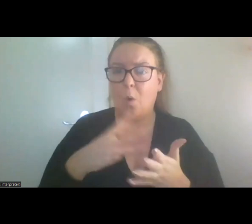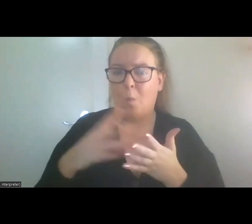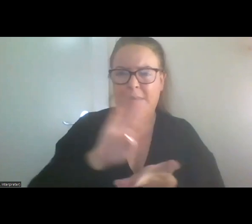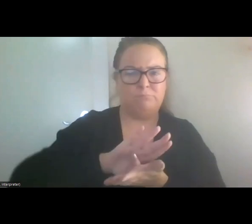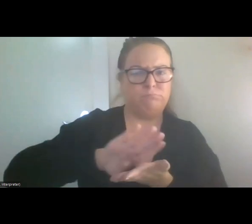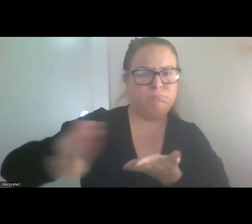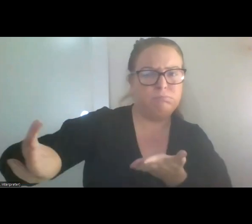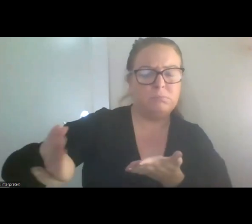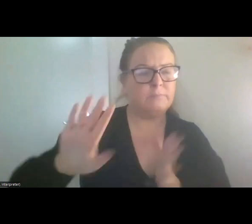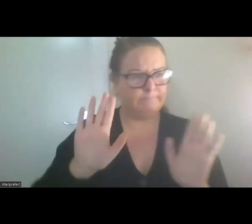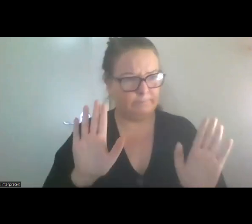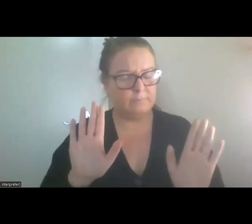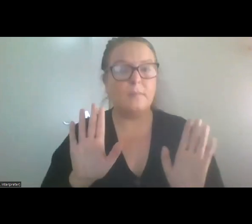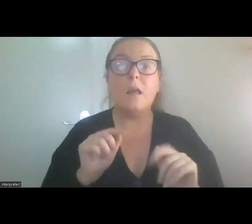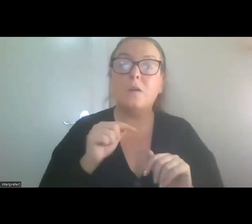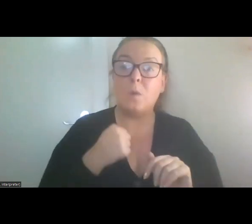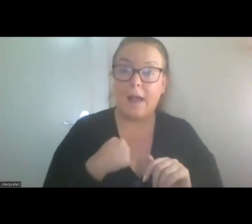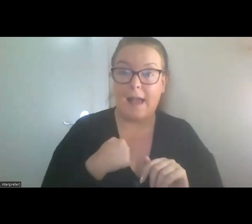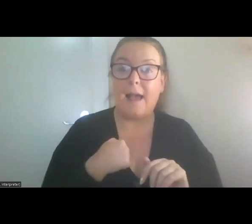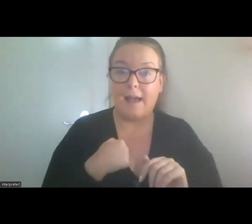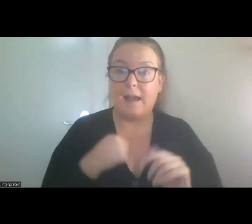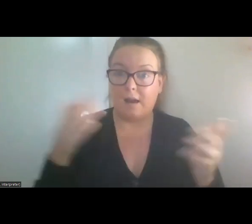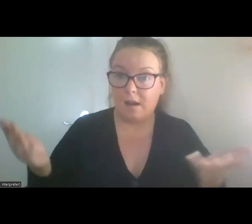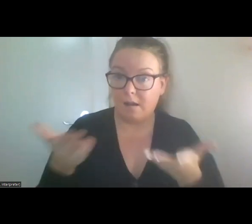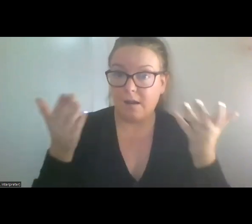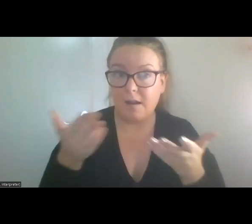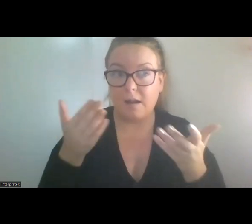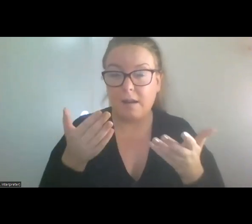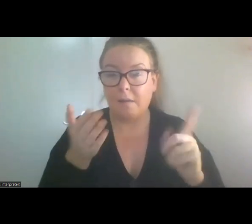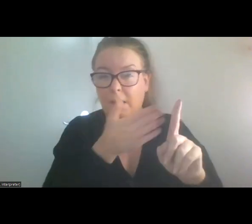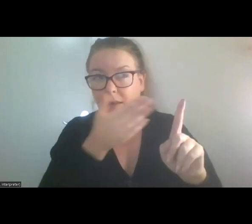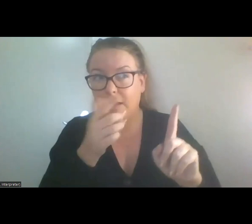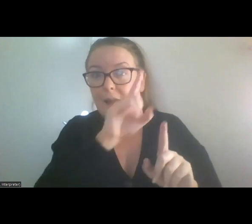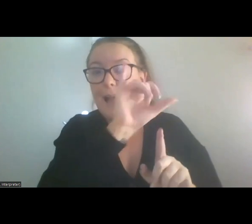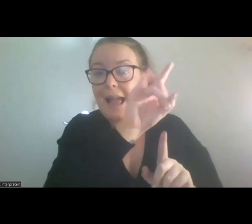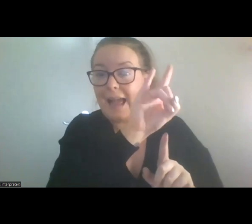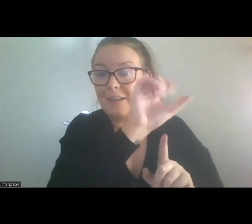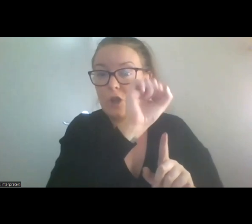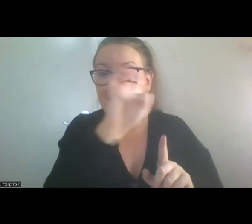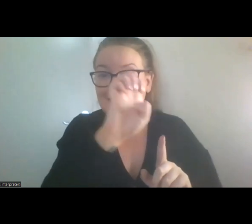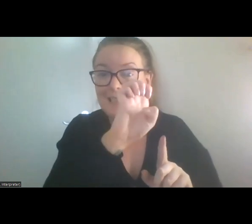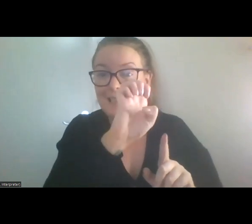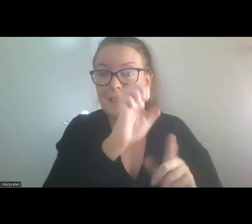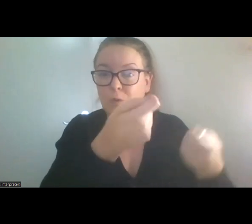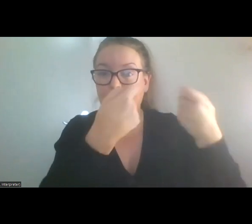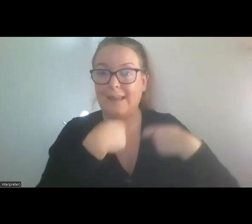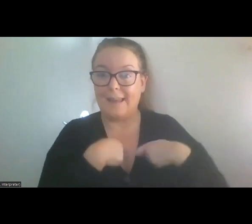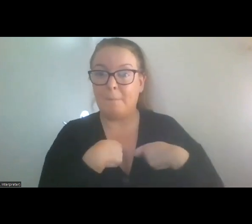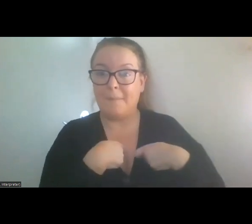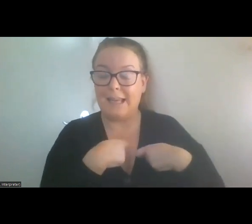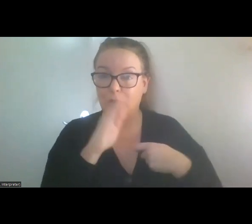convinced the HSE to give me a direct payment